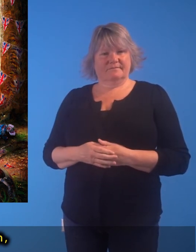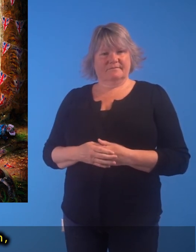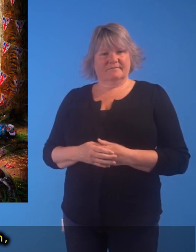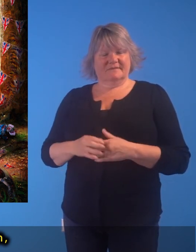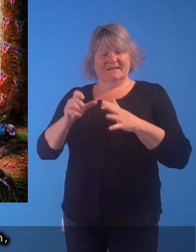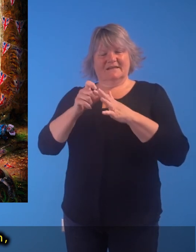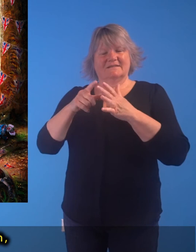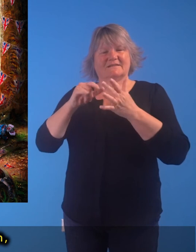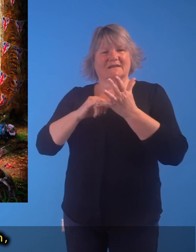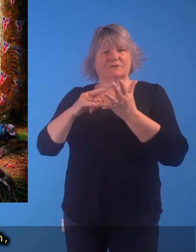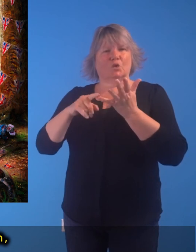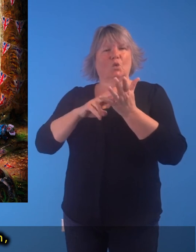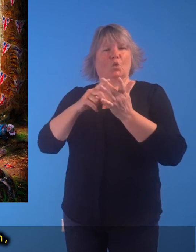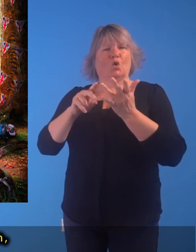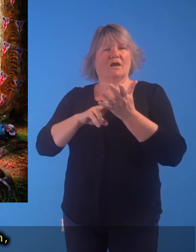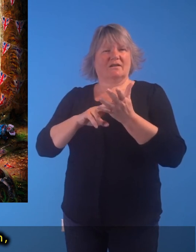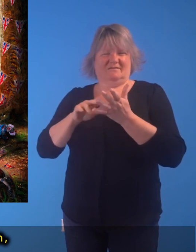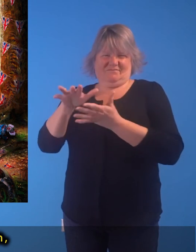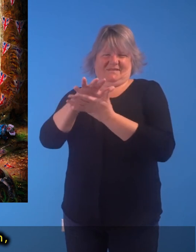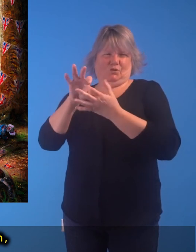Digital Print 2019